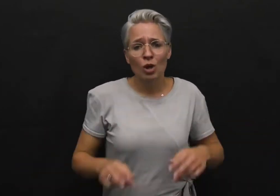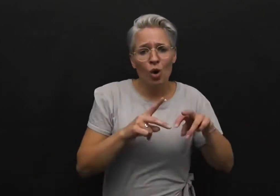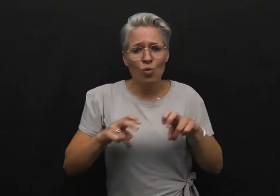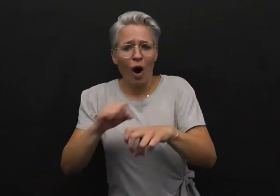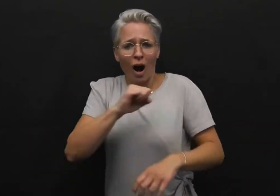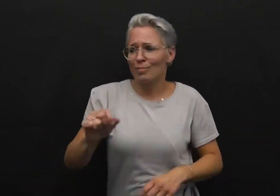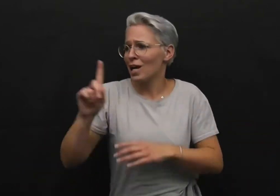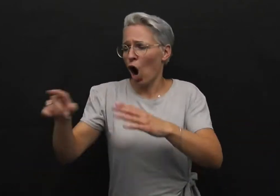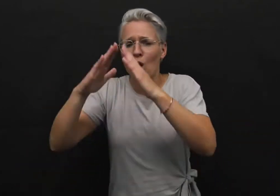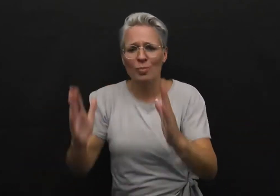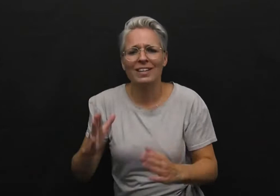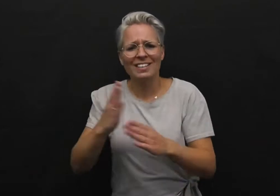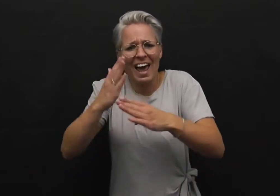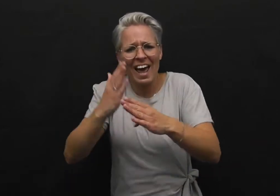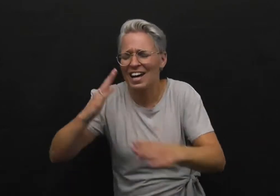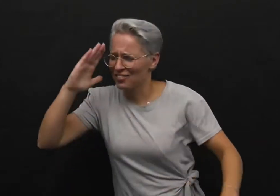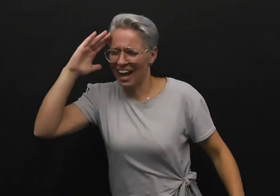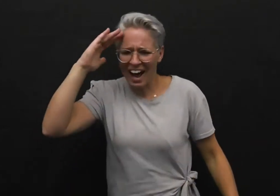Walk me home in the day tonight